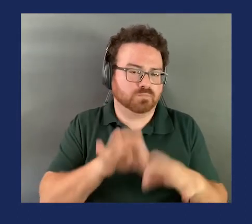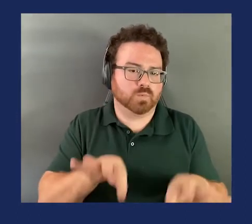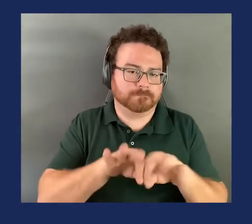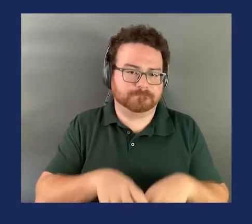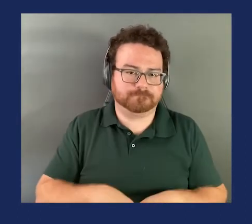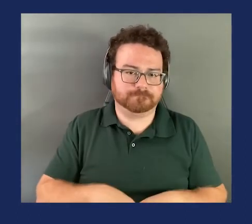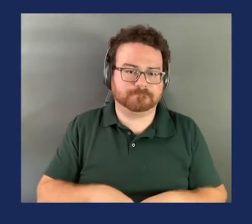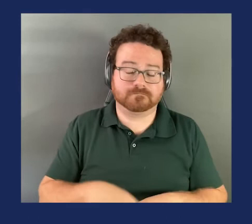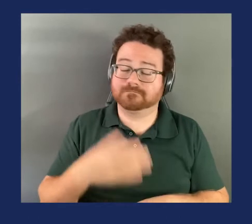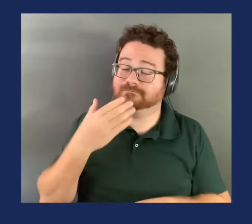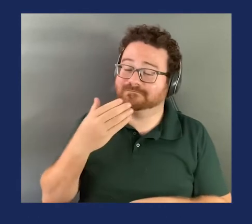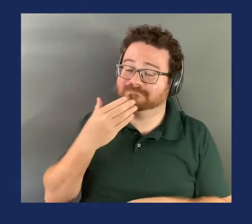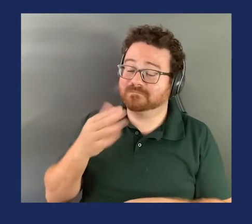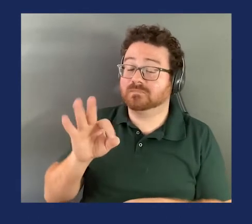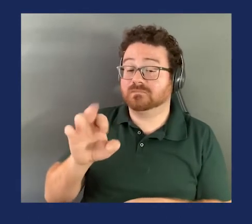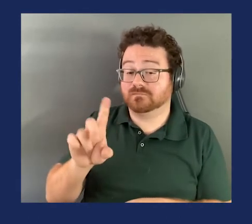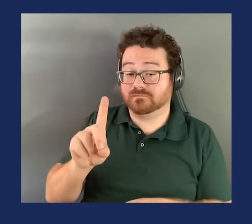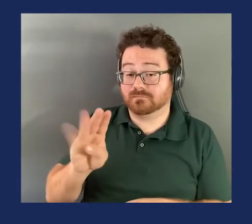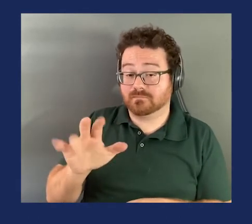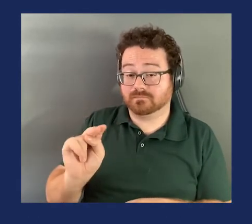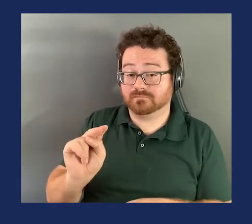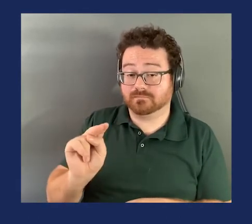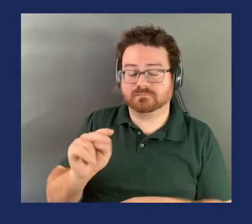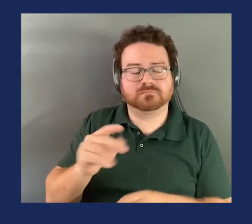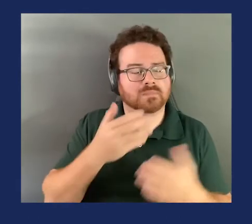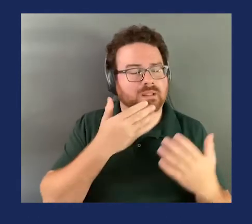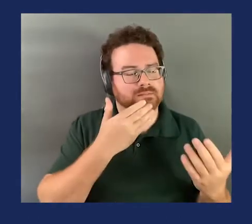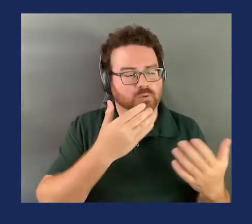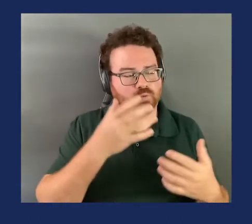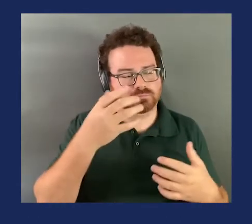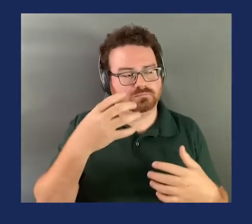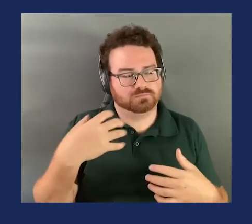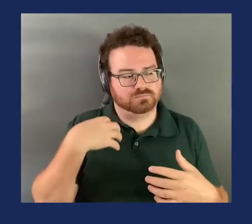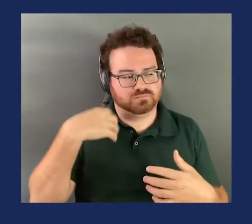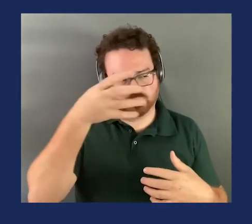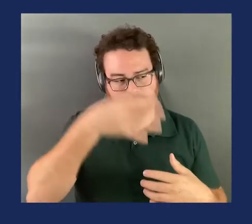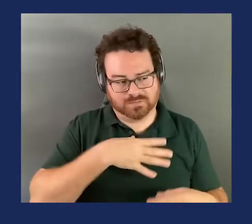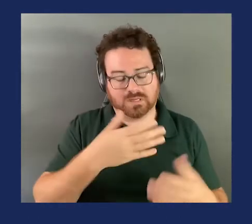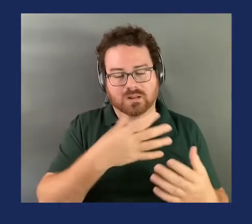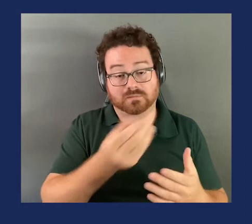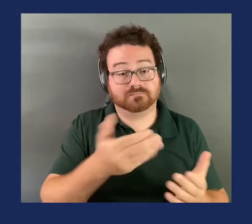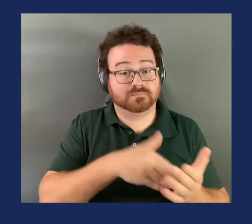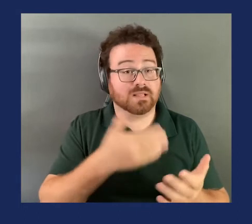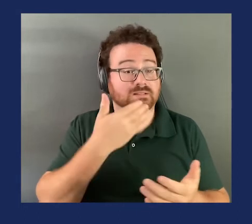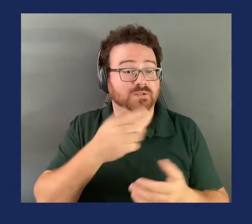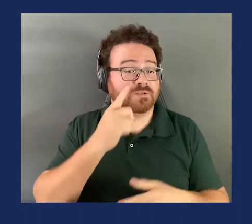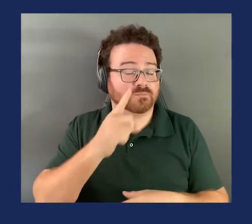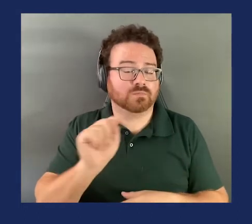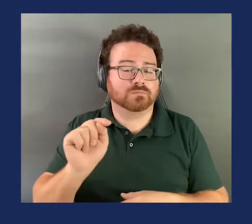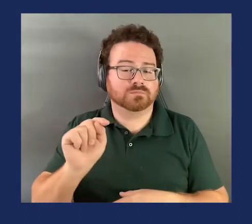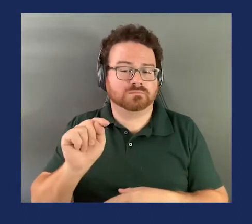Thank you, Commissioner. Commissioner Felden. Thank you, Mr. Chairman, and thank you again, Commissioner Trumka, for the amendment.